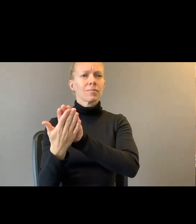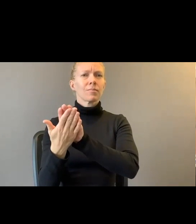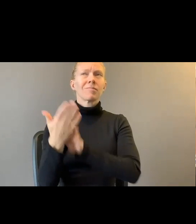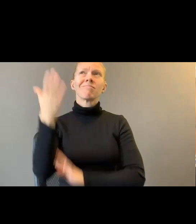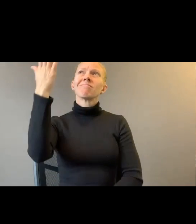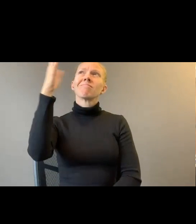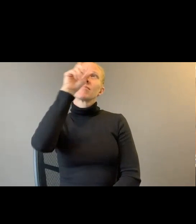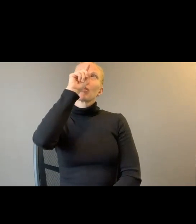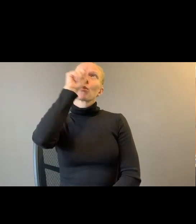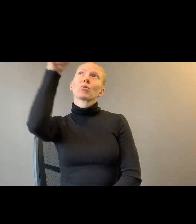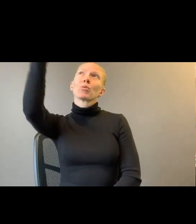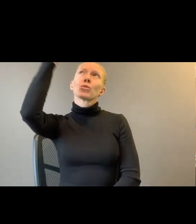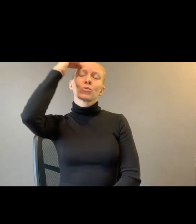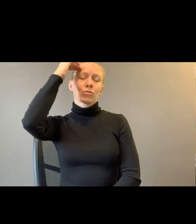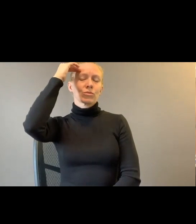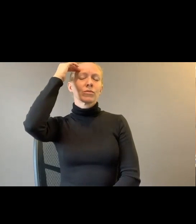So.